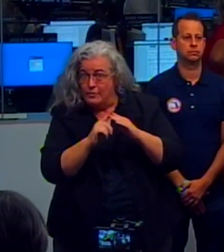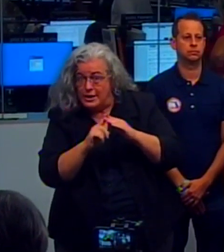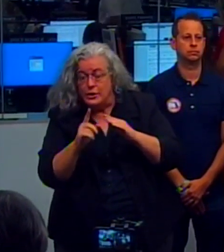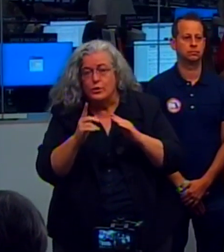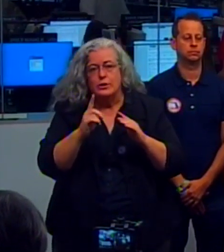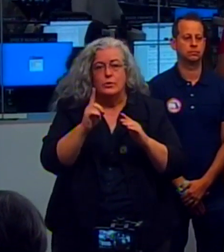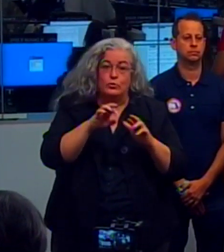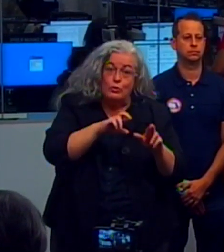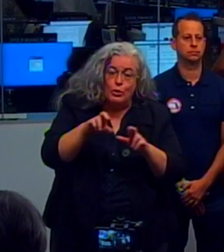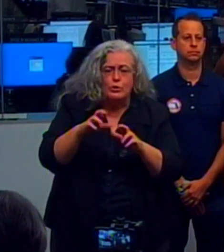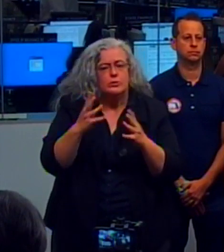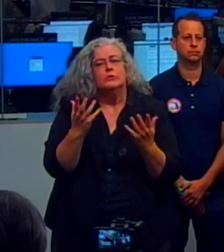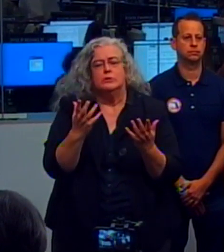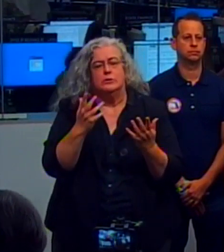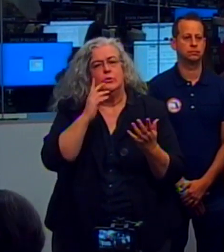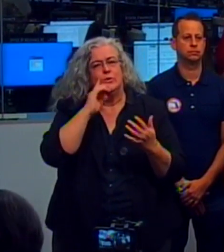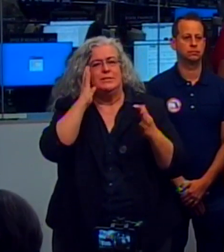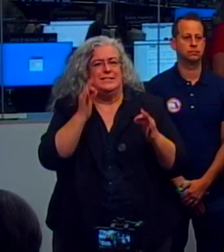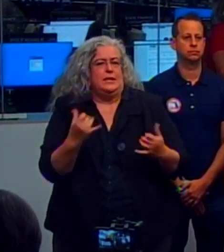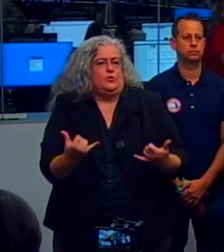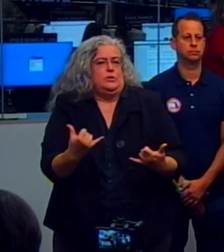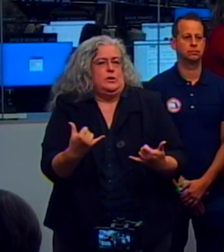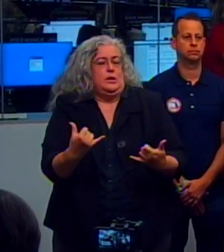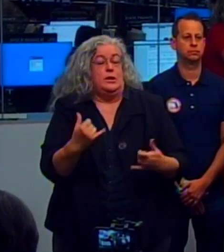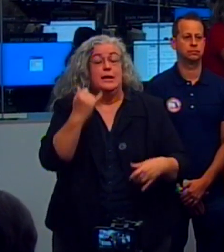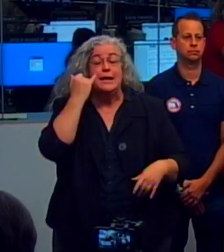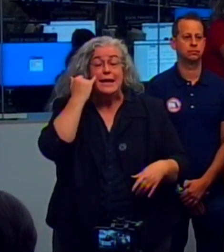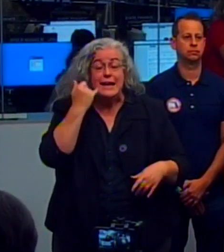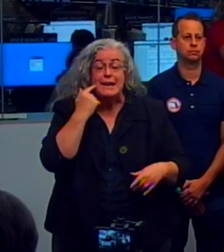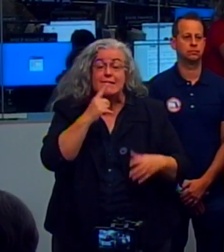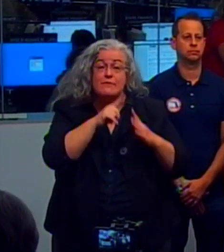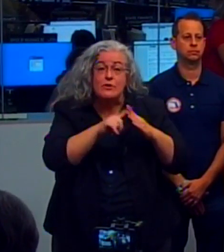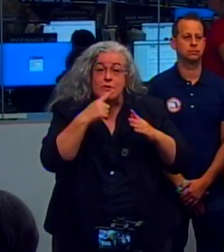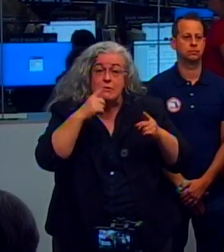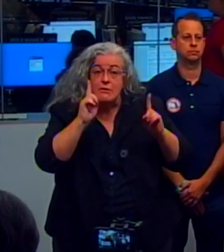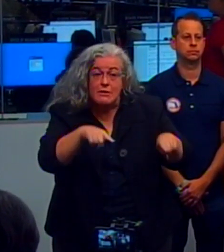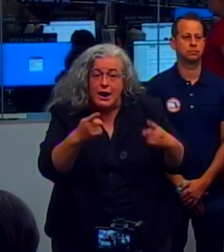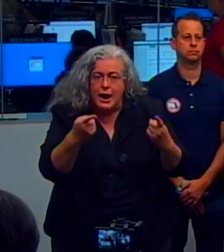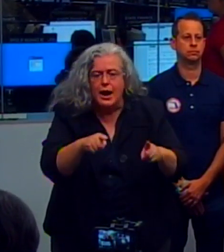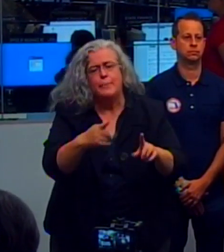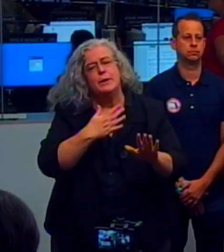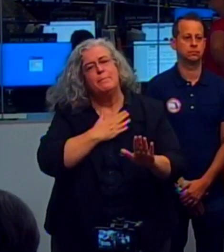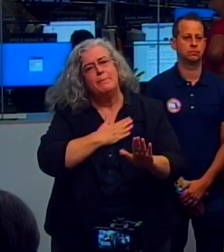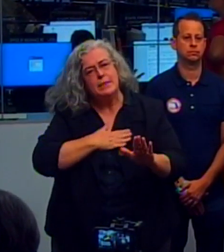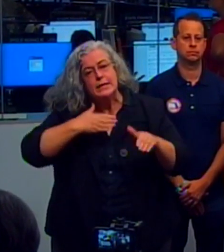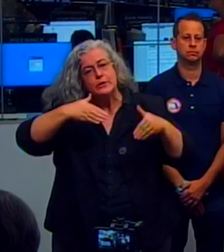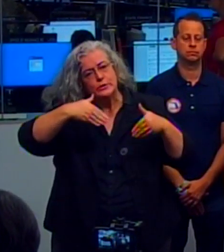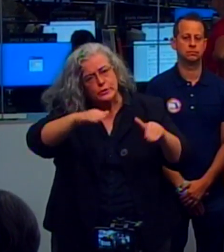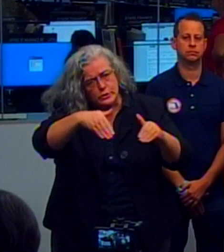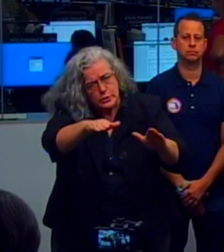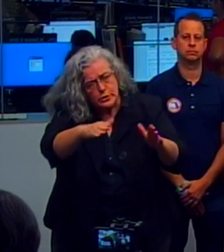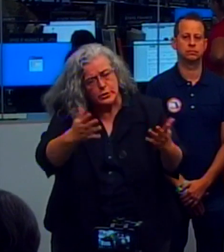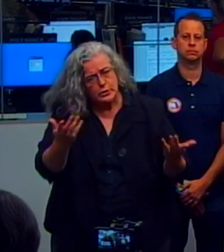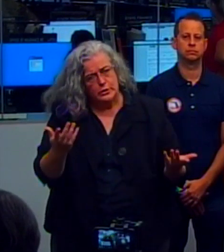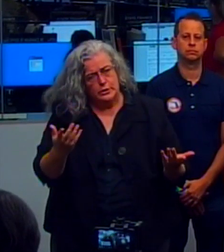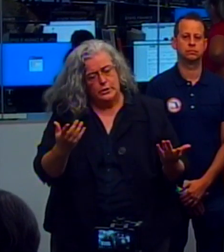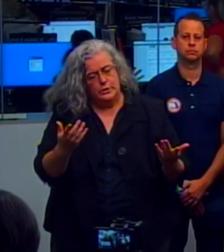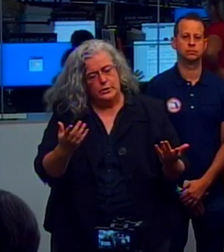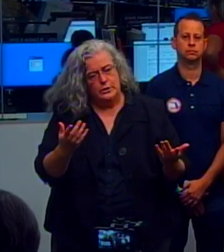We are just asking Floridians, please heed those directives from your local folks. They're